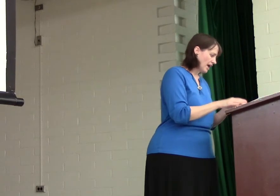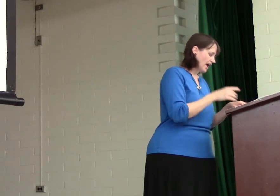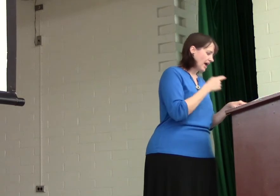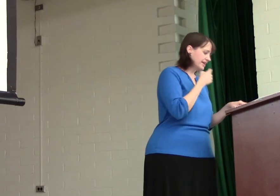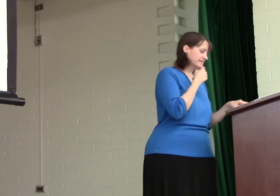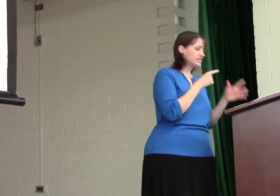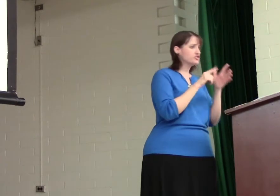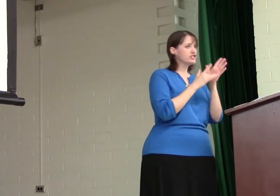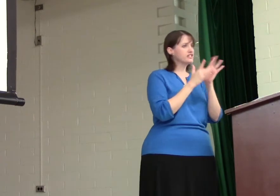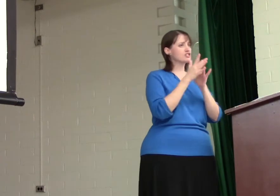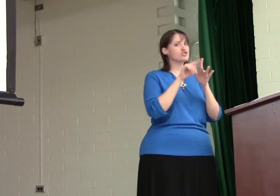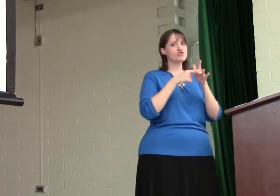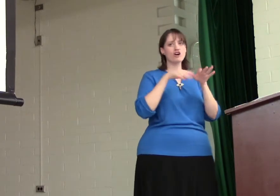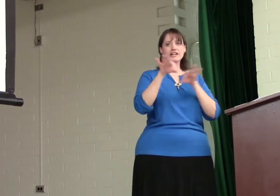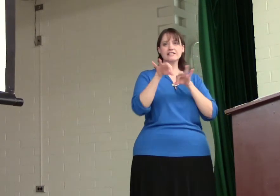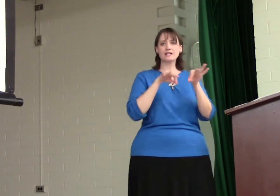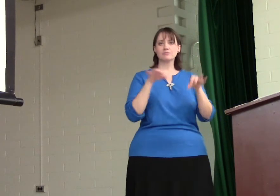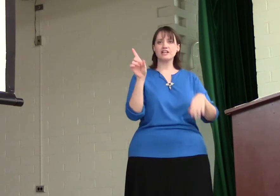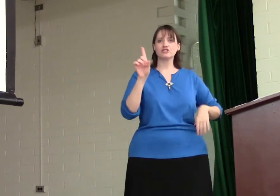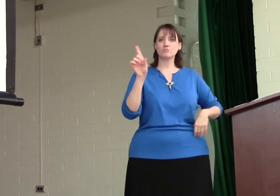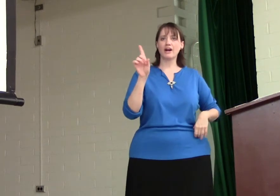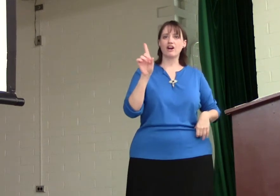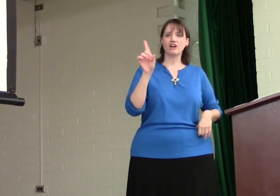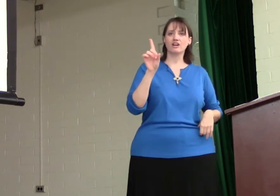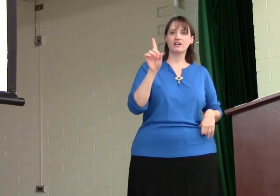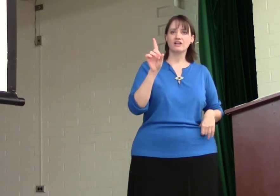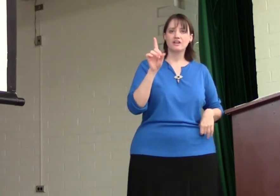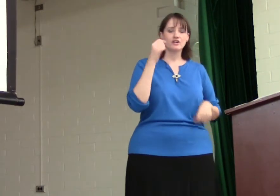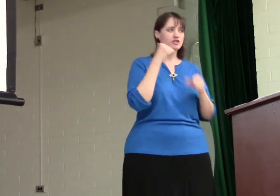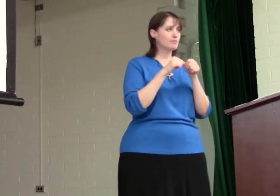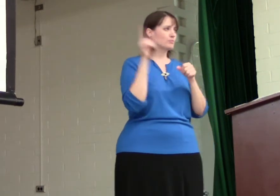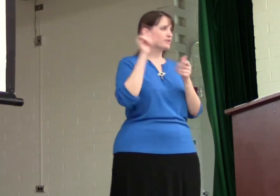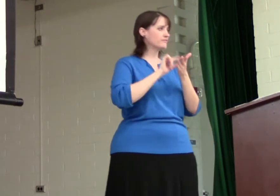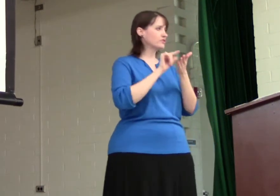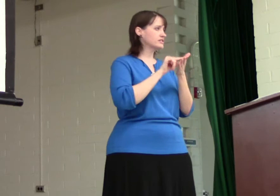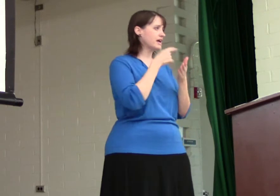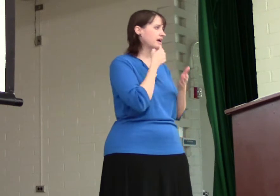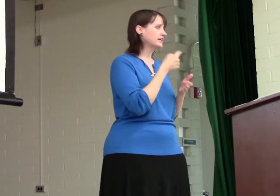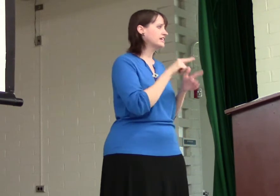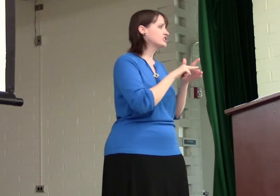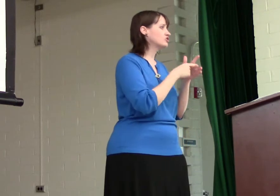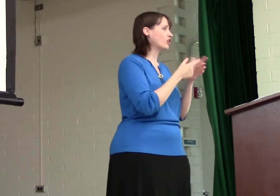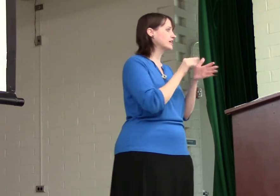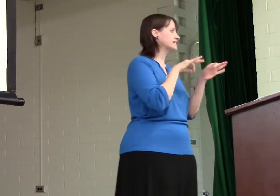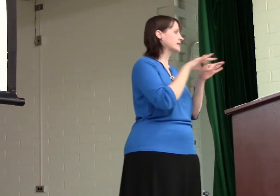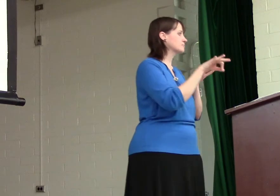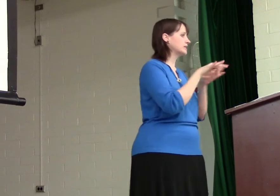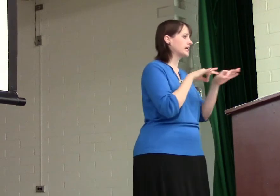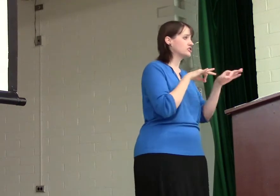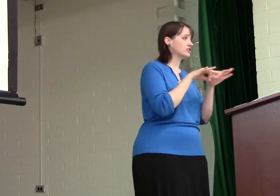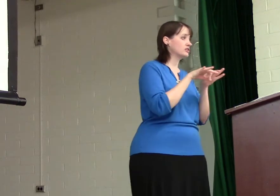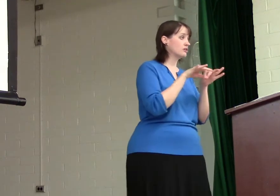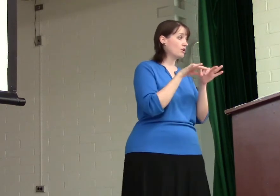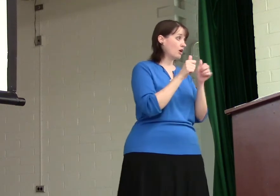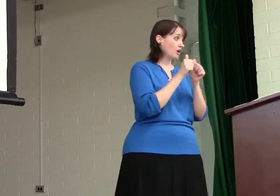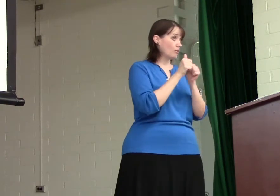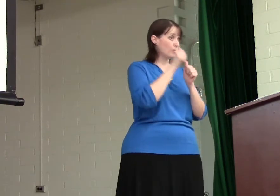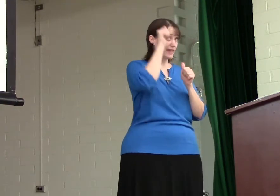And it says, Jesus started his explanation where? Do you remember what the verse said? He started his explanation with